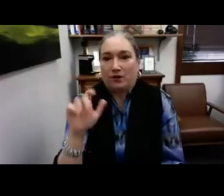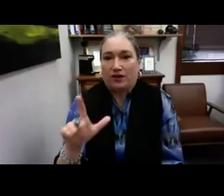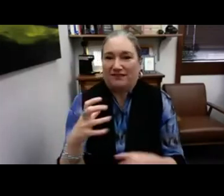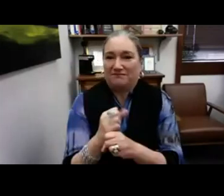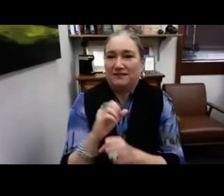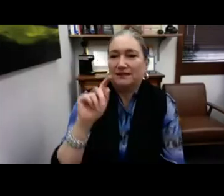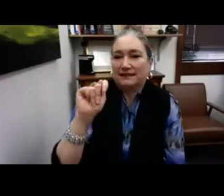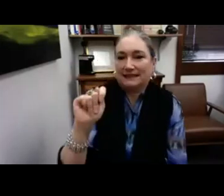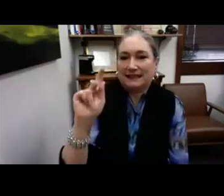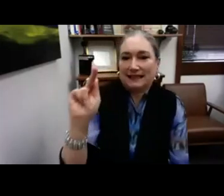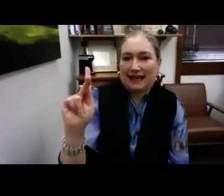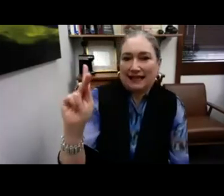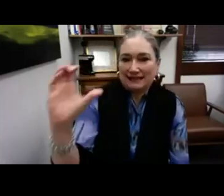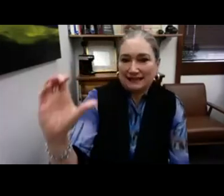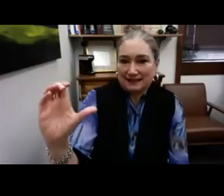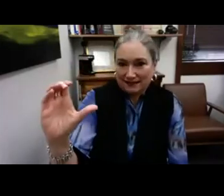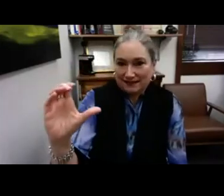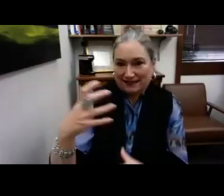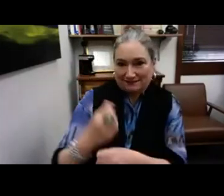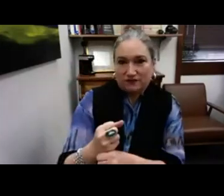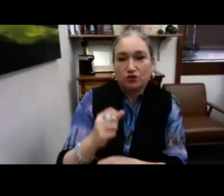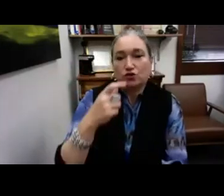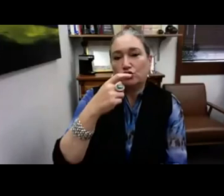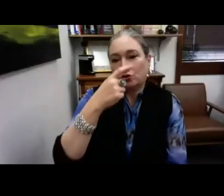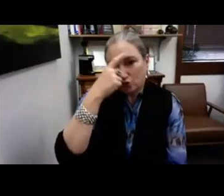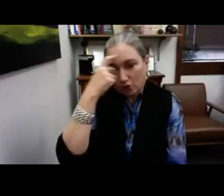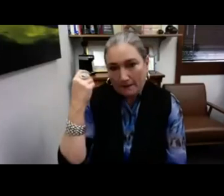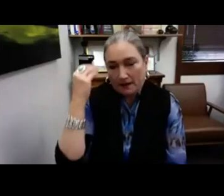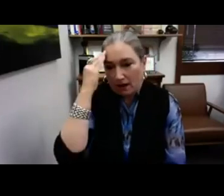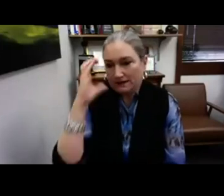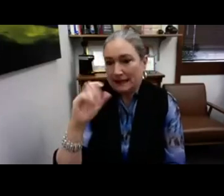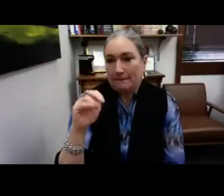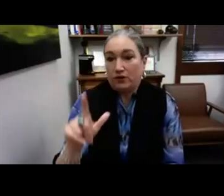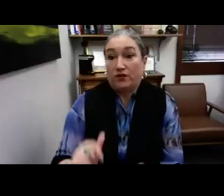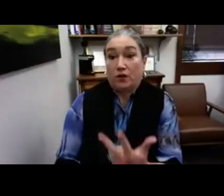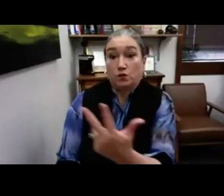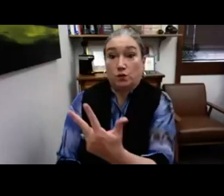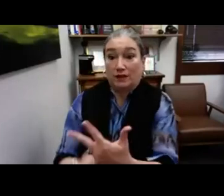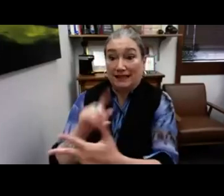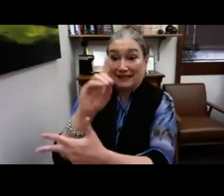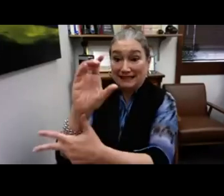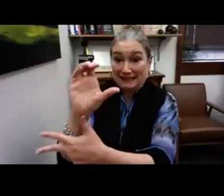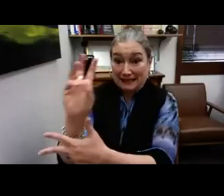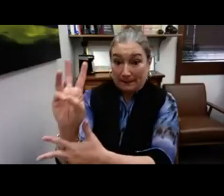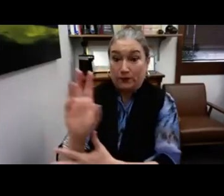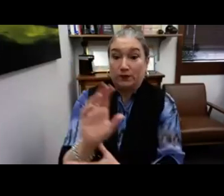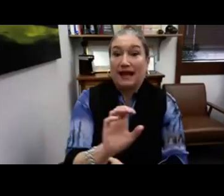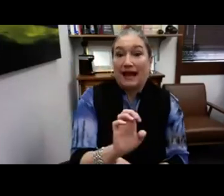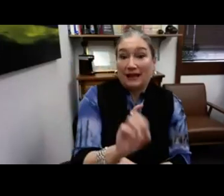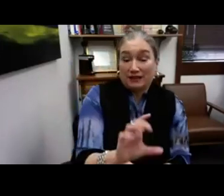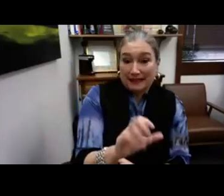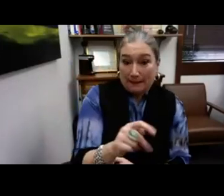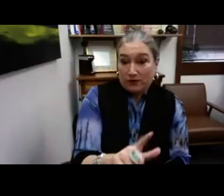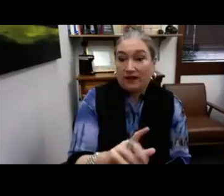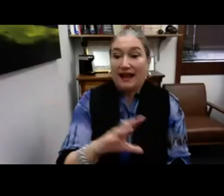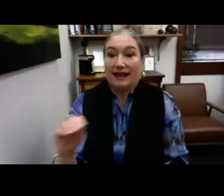And we have our trauma knowledge capital, which we're calling TKC. Trauma knowledge capital is TKC. So